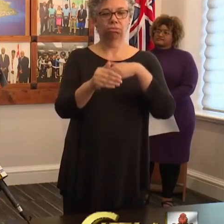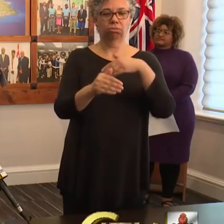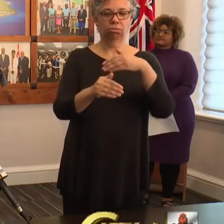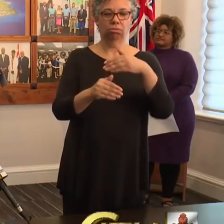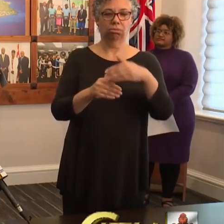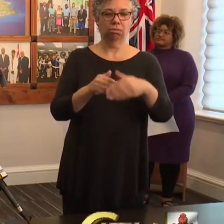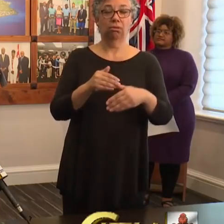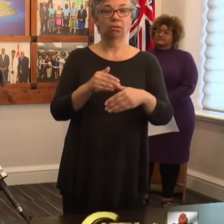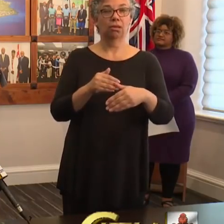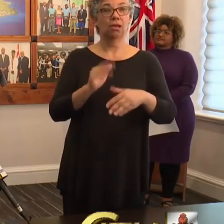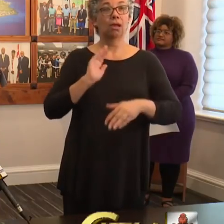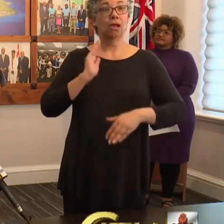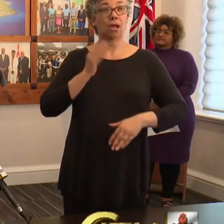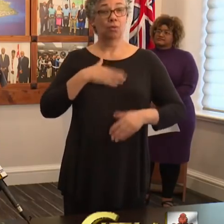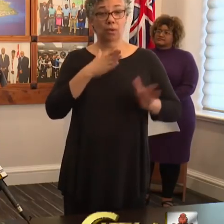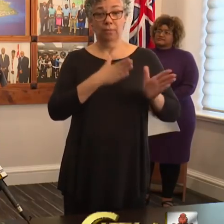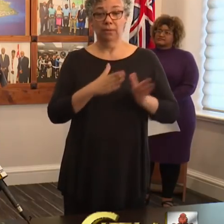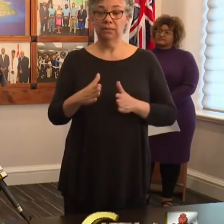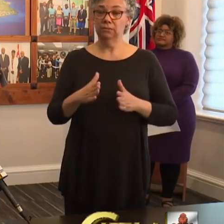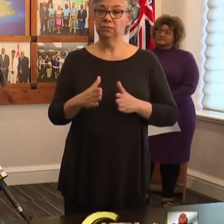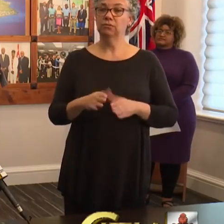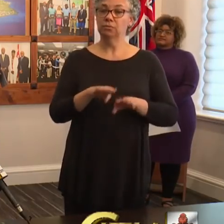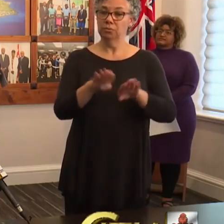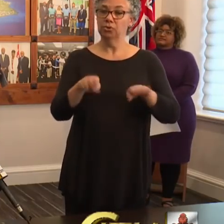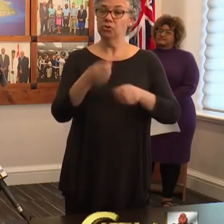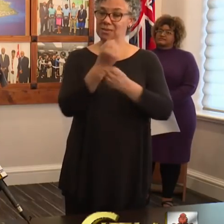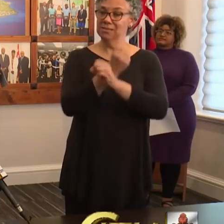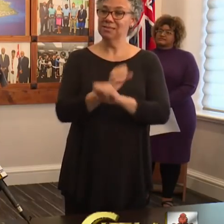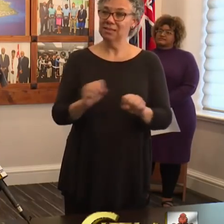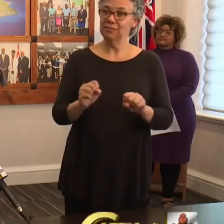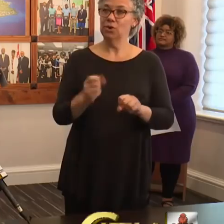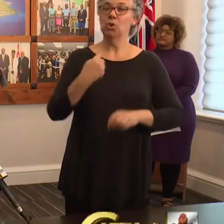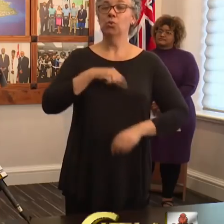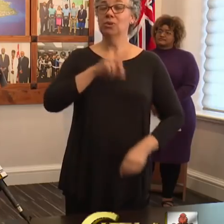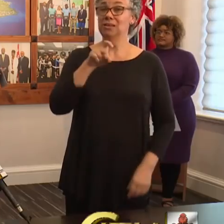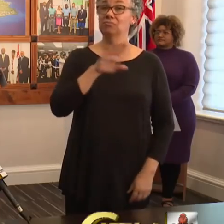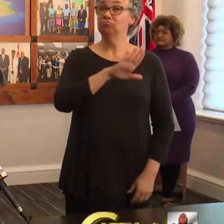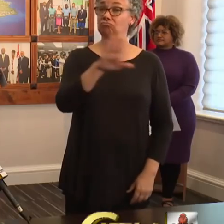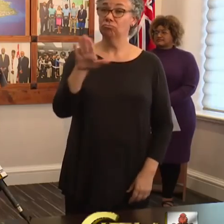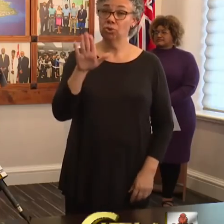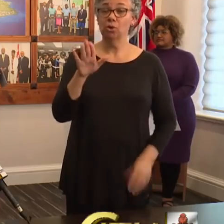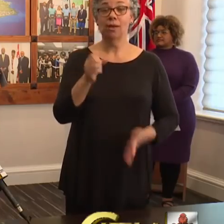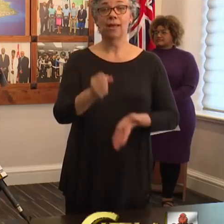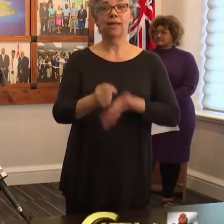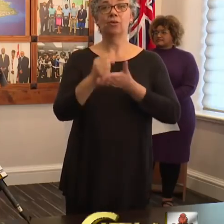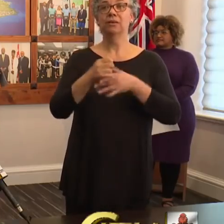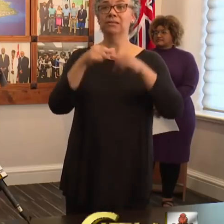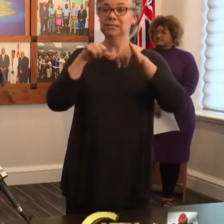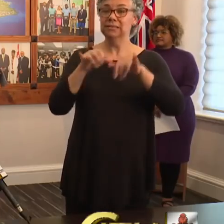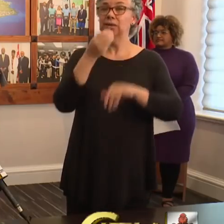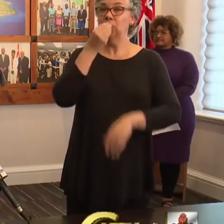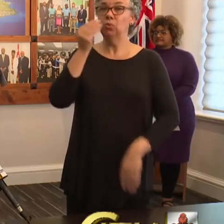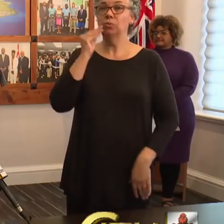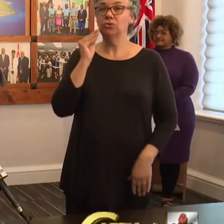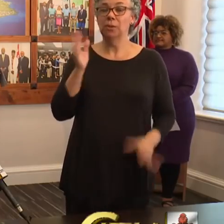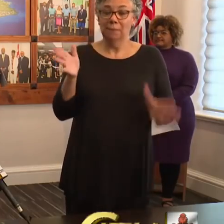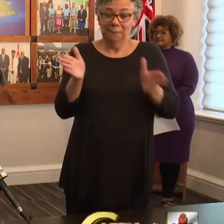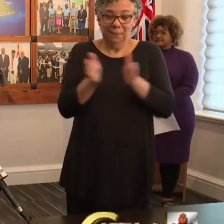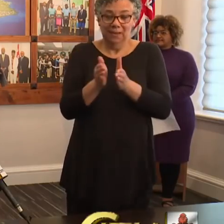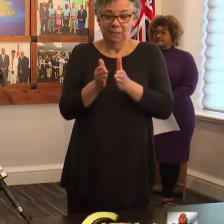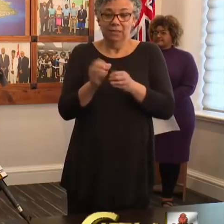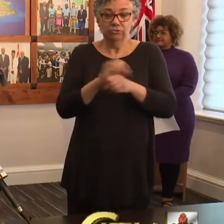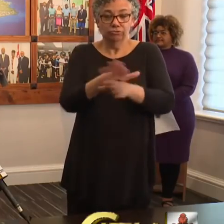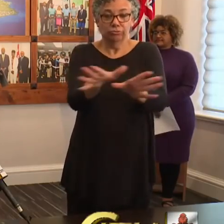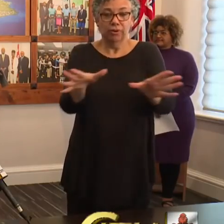Our intent is to keep Bermuda safe and we need your help by staying home to minimize the spread of this